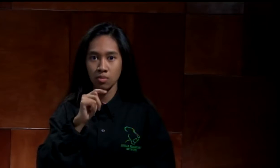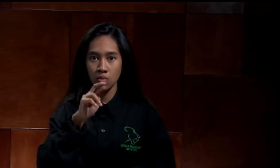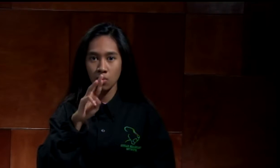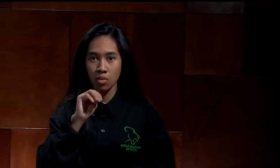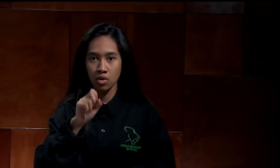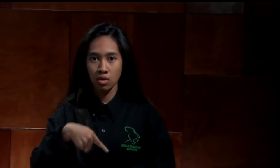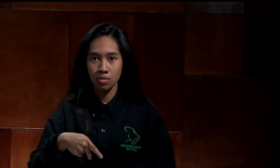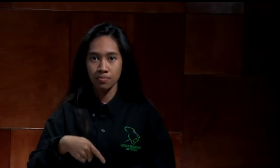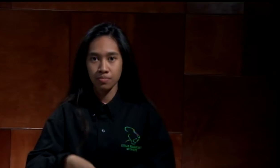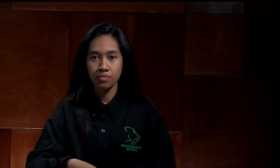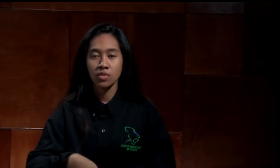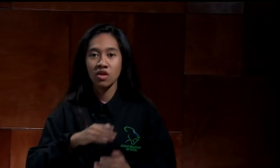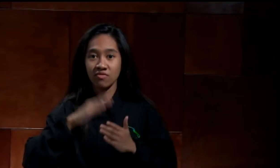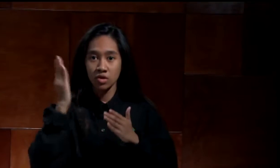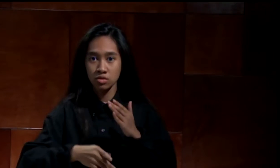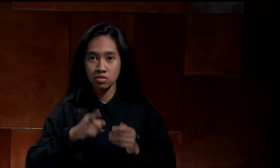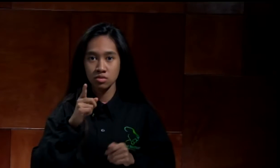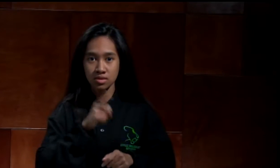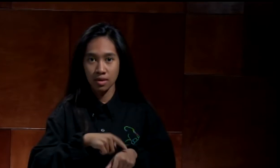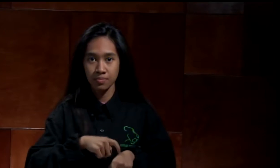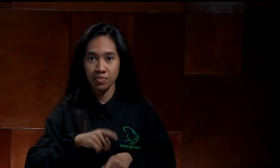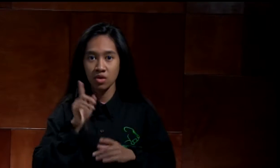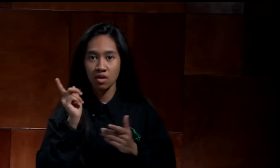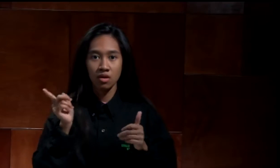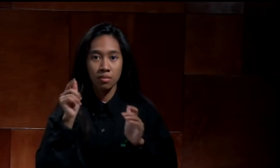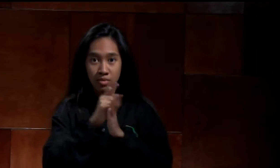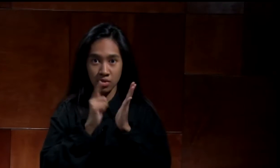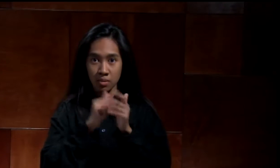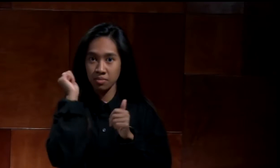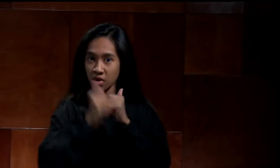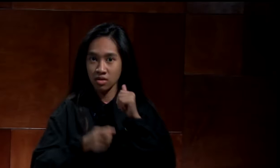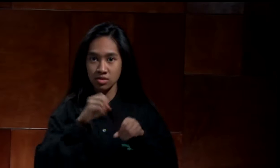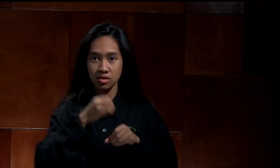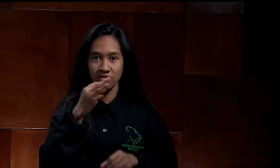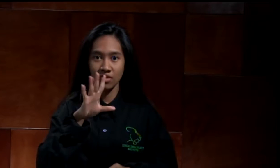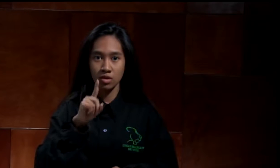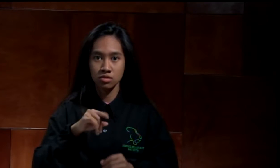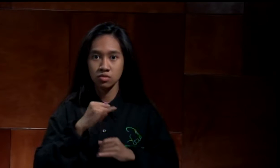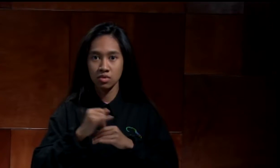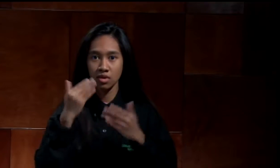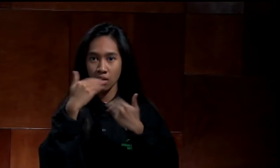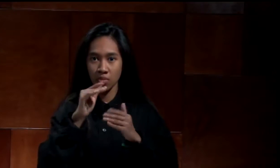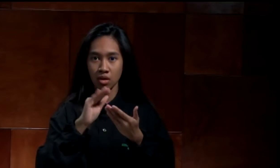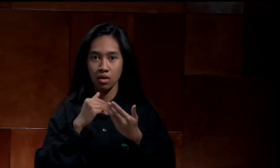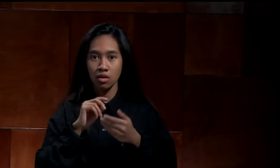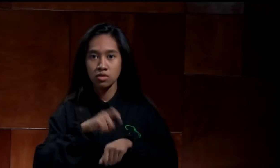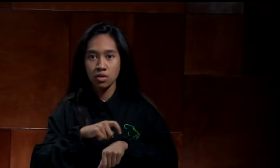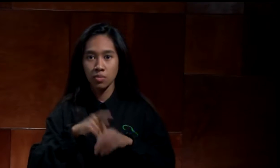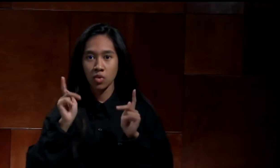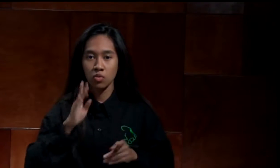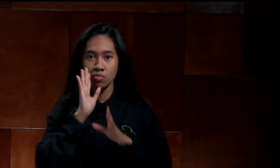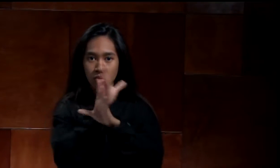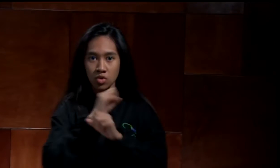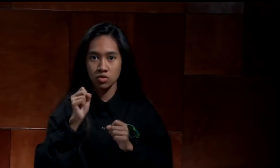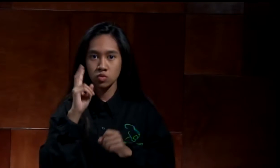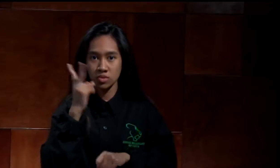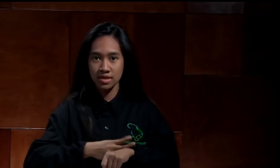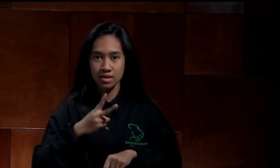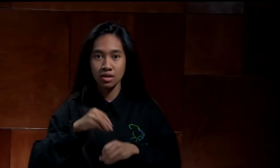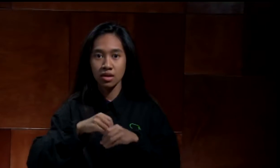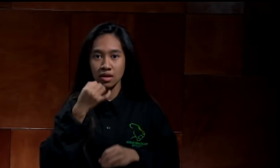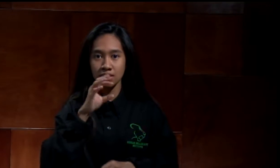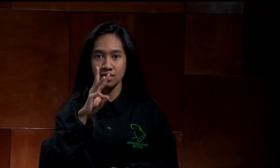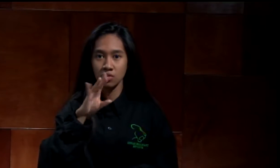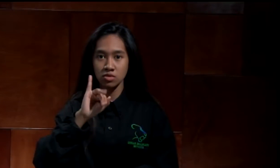A law was passed in 1951 limiting the number of times a President could be President to two terms. In 1961,